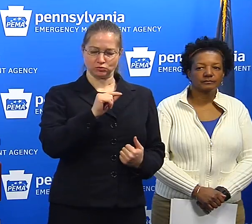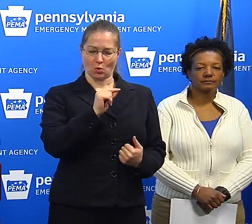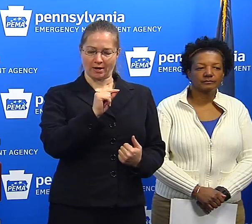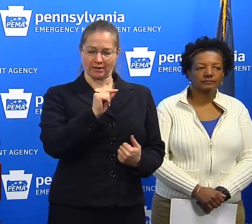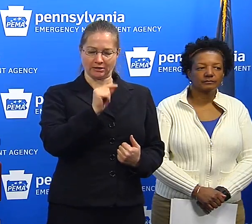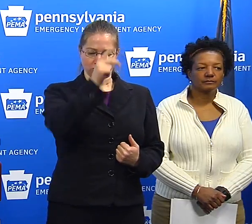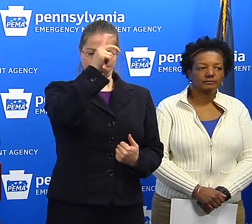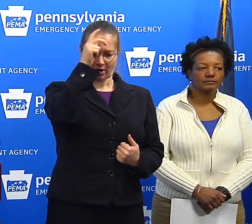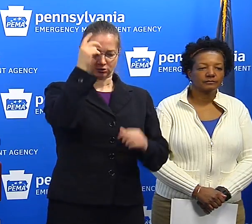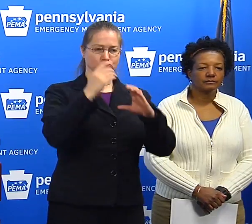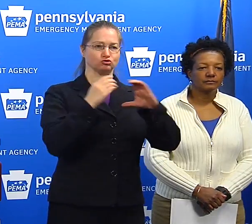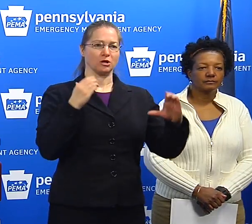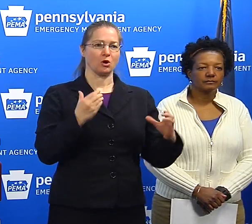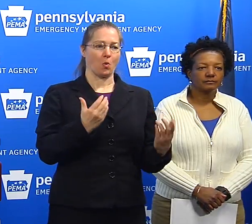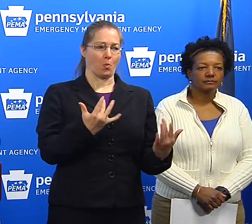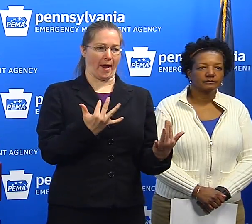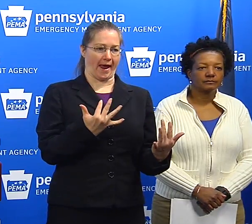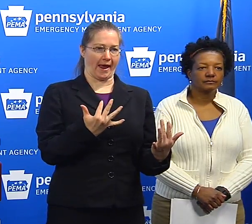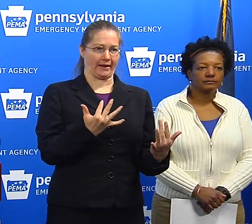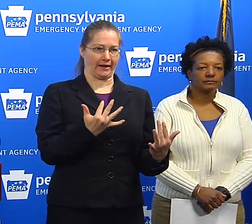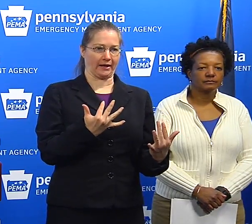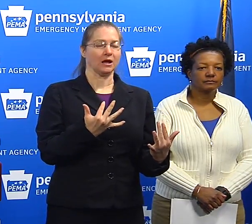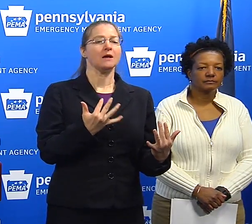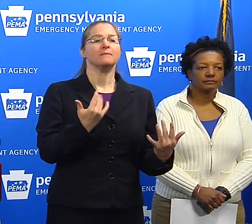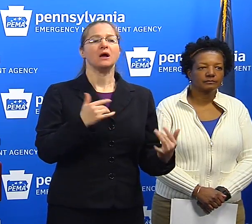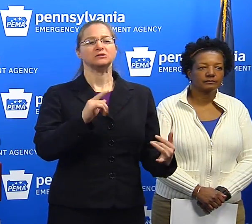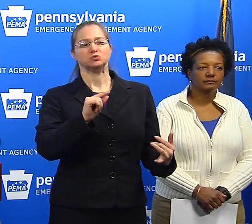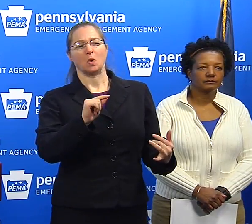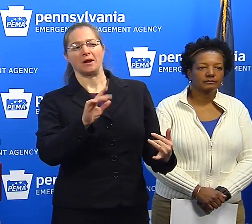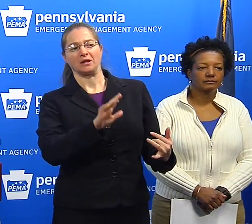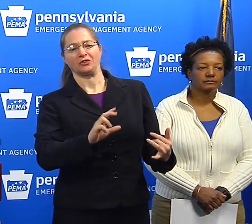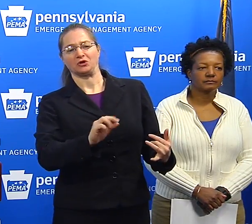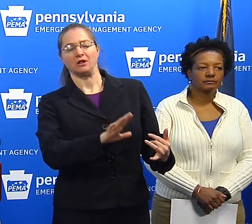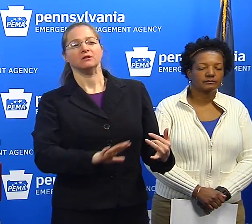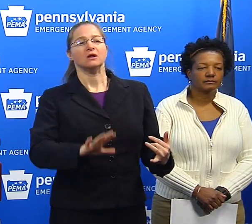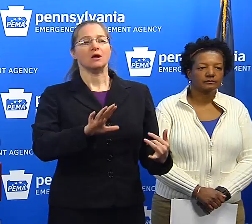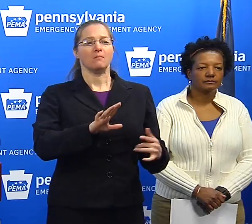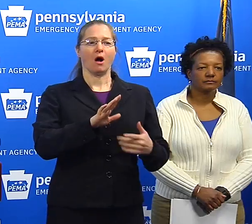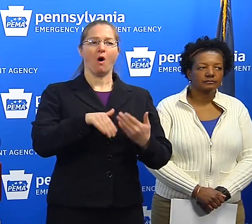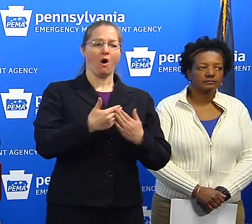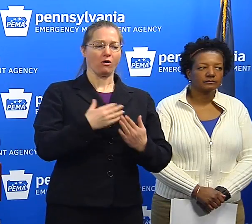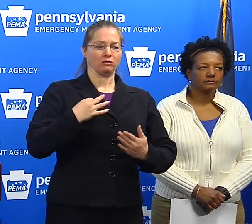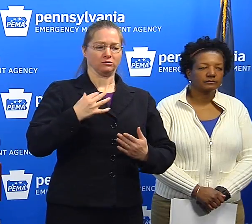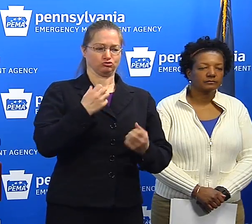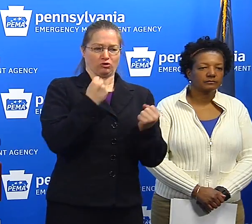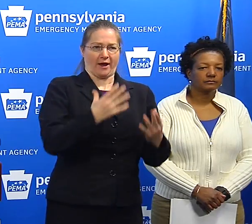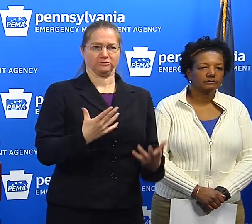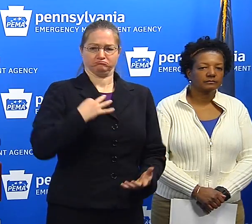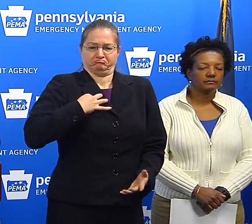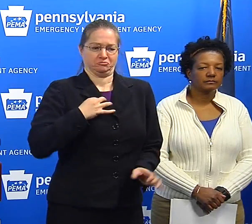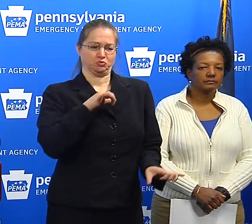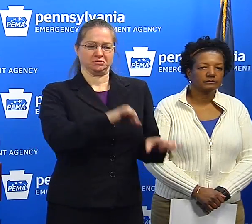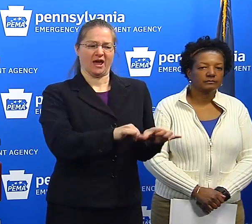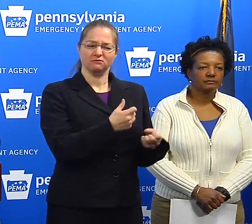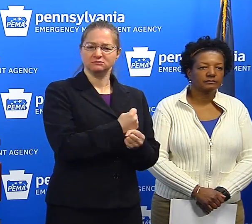move. But the drivers have voluntarily stayed with their trucks. They're all safe and ready to get going.